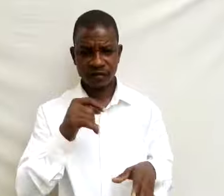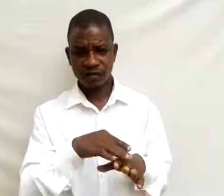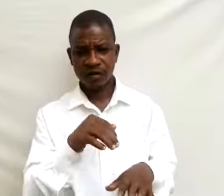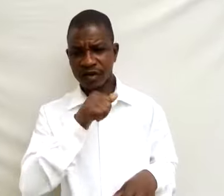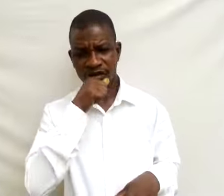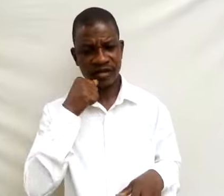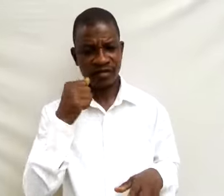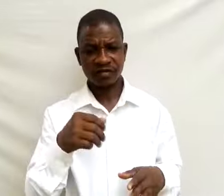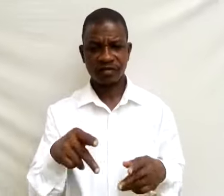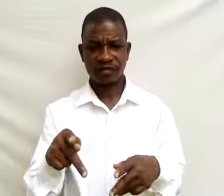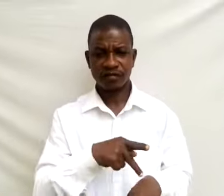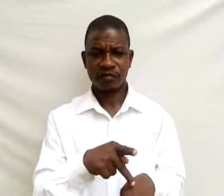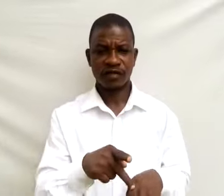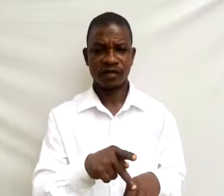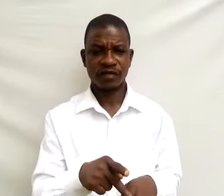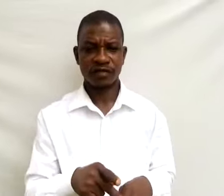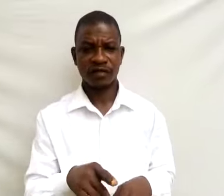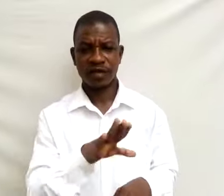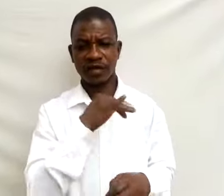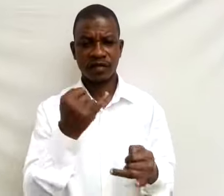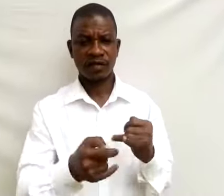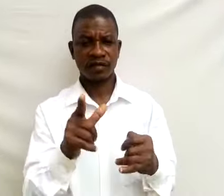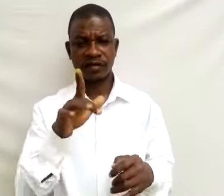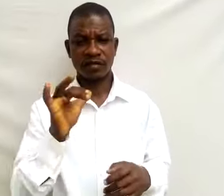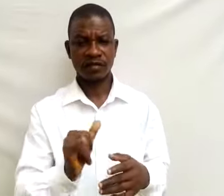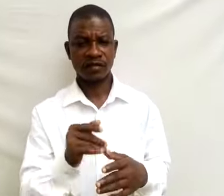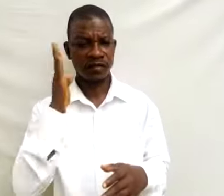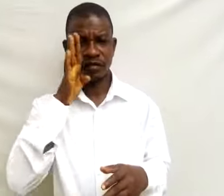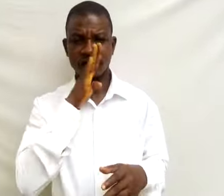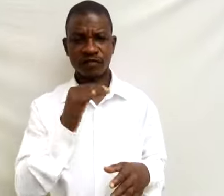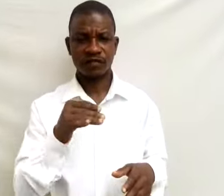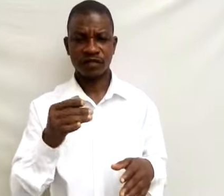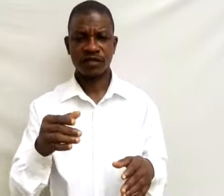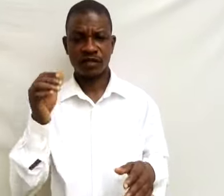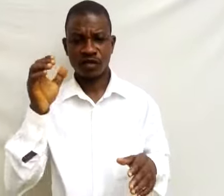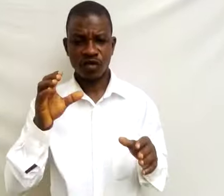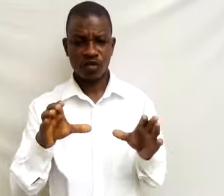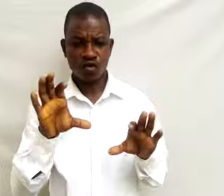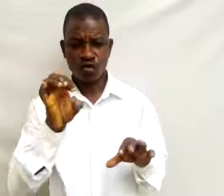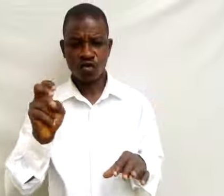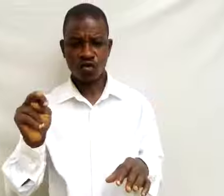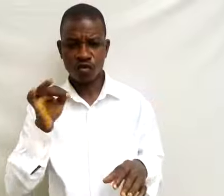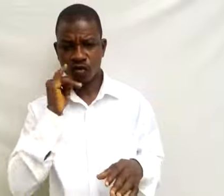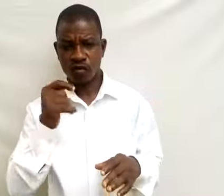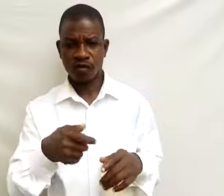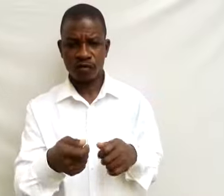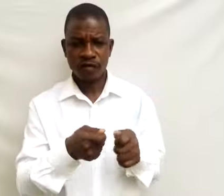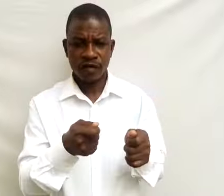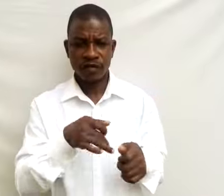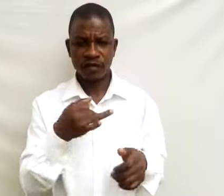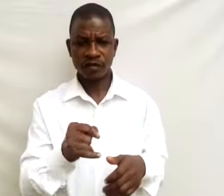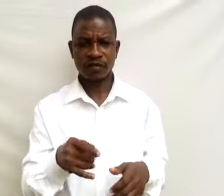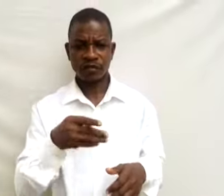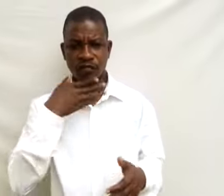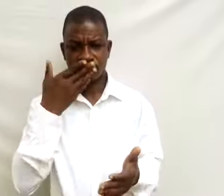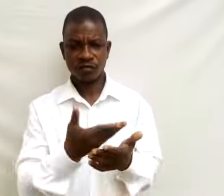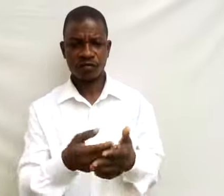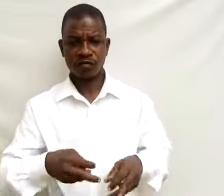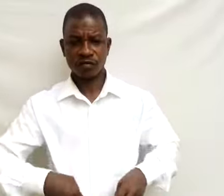10. lastly, there should be construction and maintenance of good roads to prevent